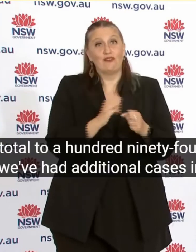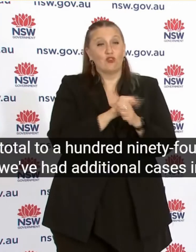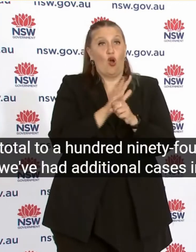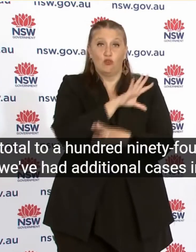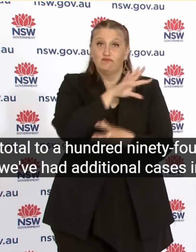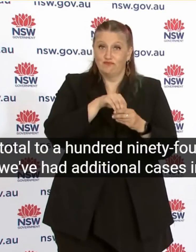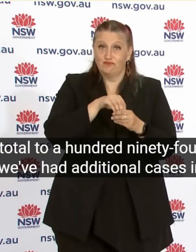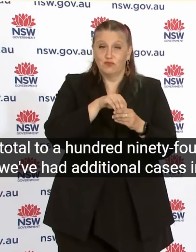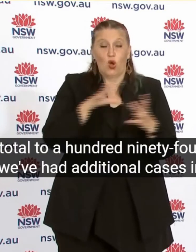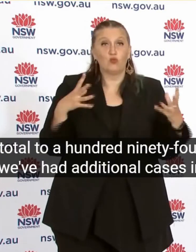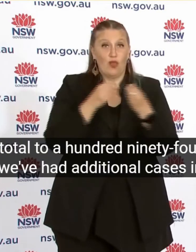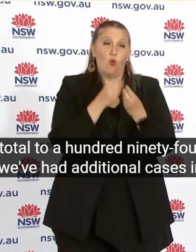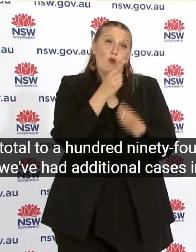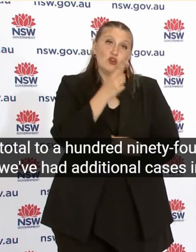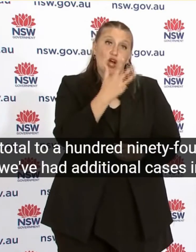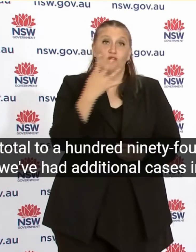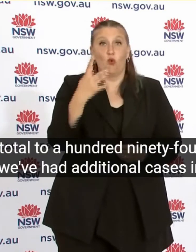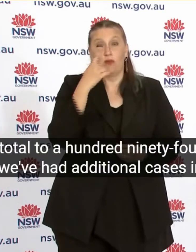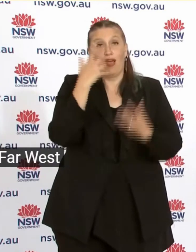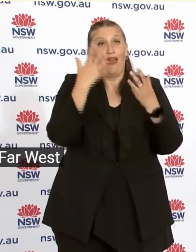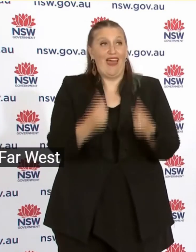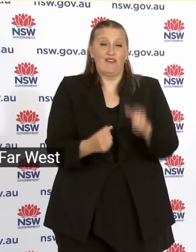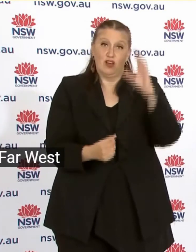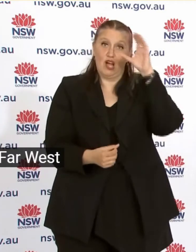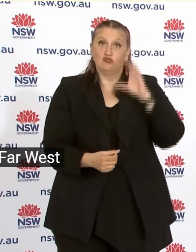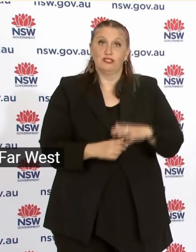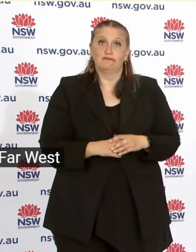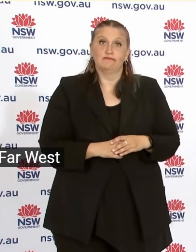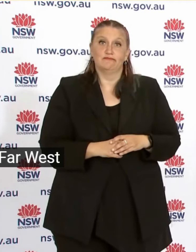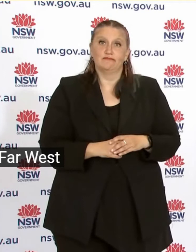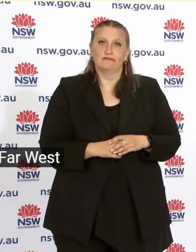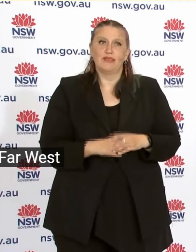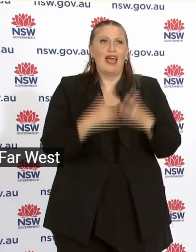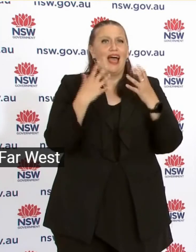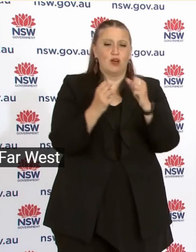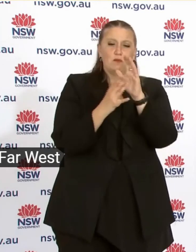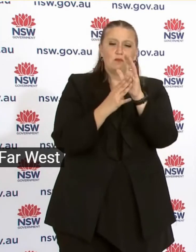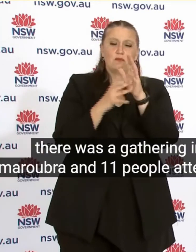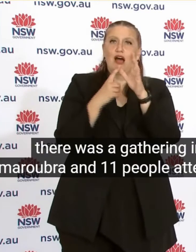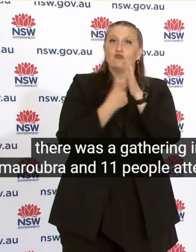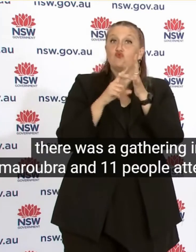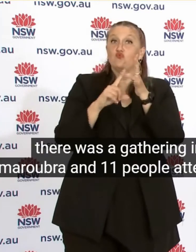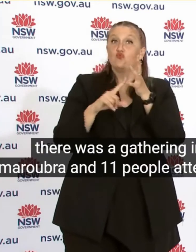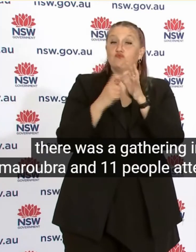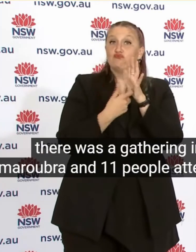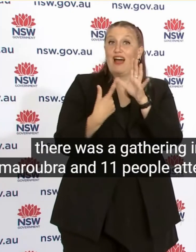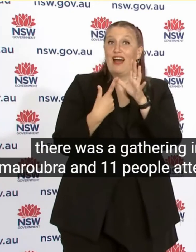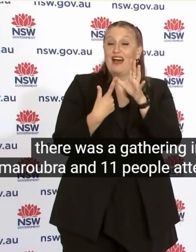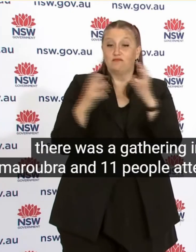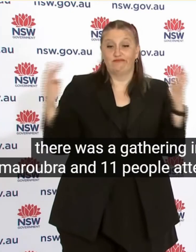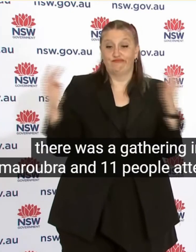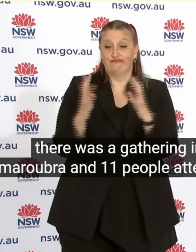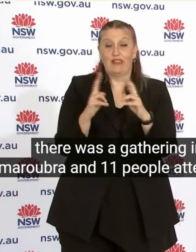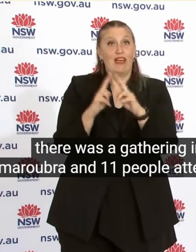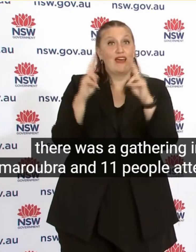Additional cases In Far West There was A gathering In Maroubra And 11 people Attending